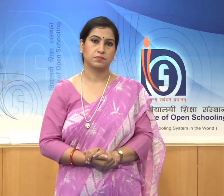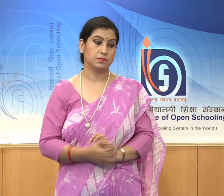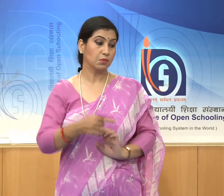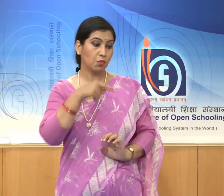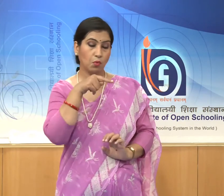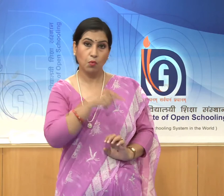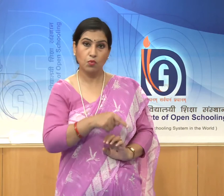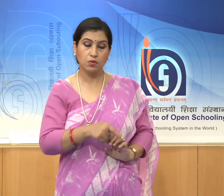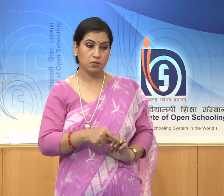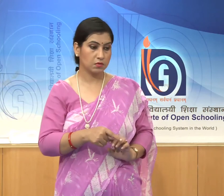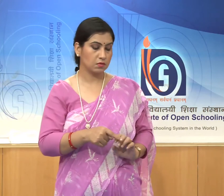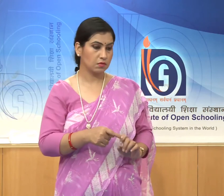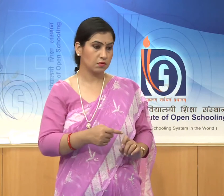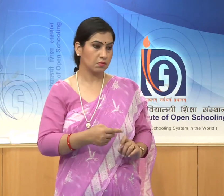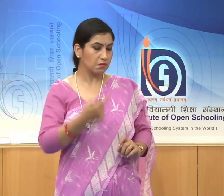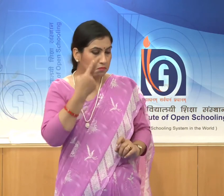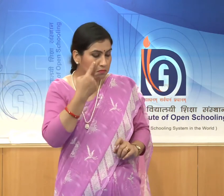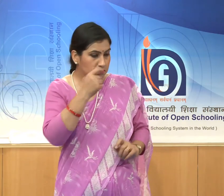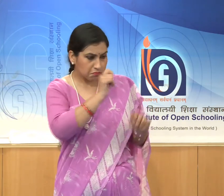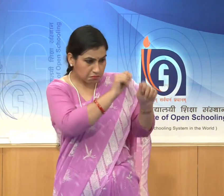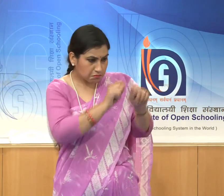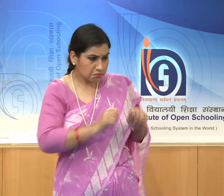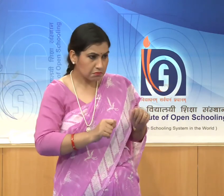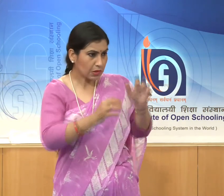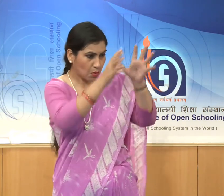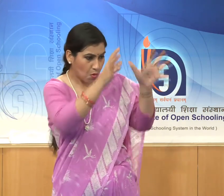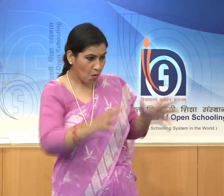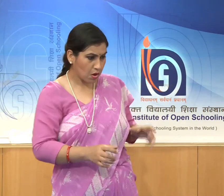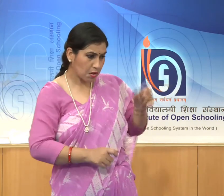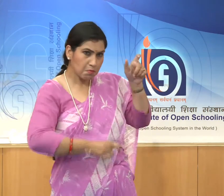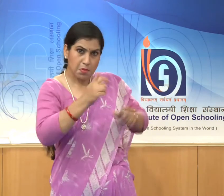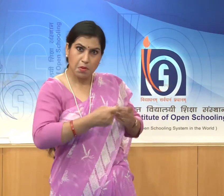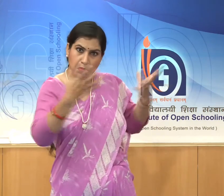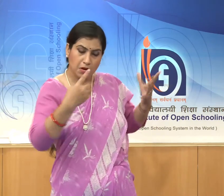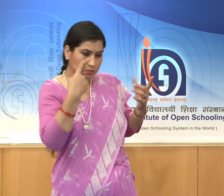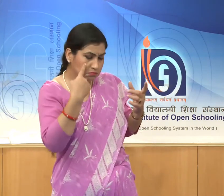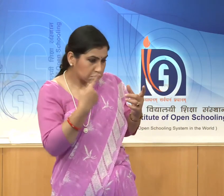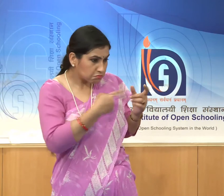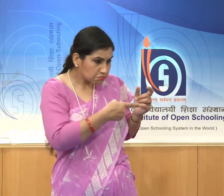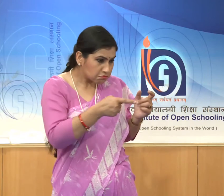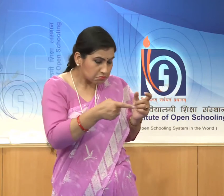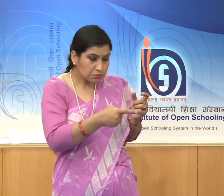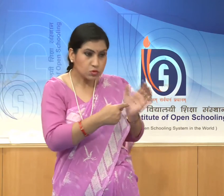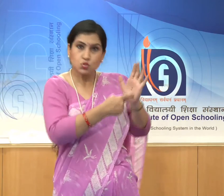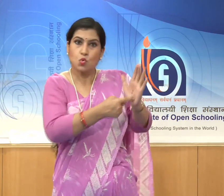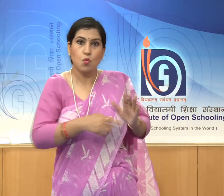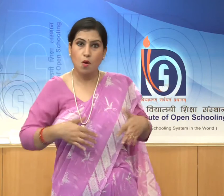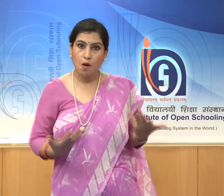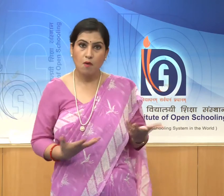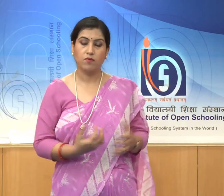aesthetic figures in the crowd have been shown in